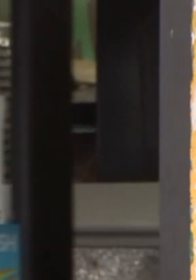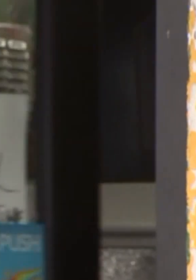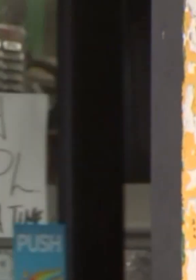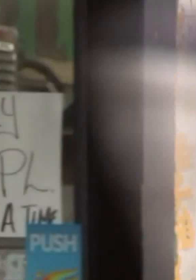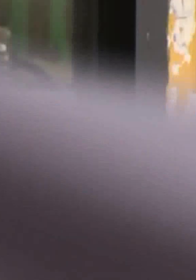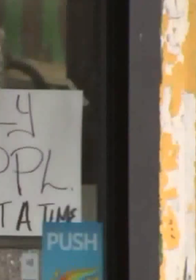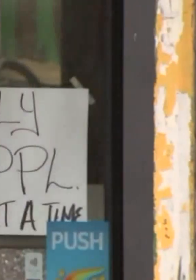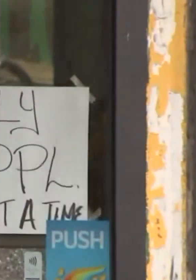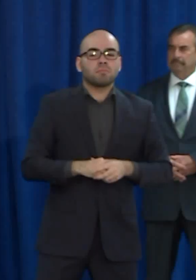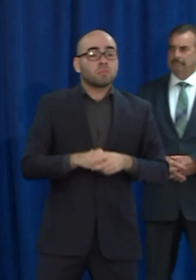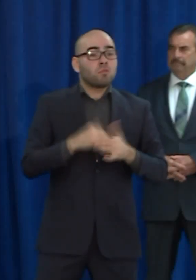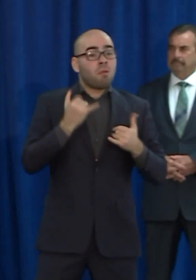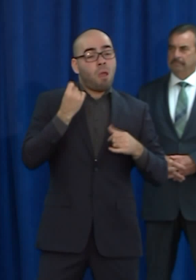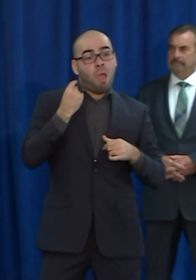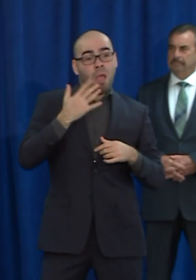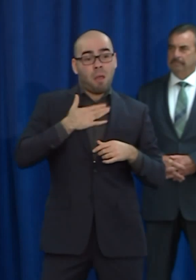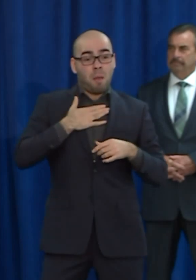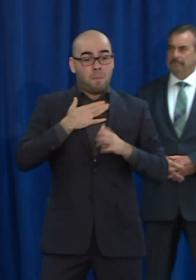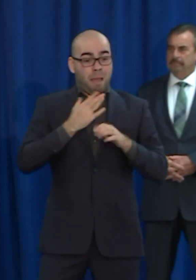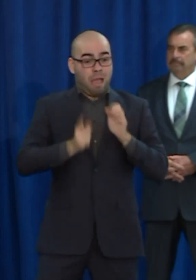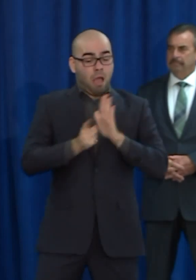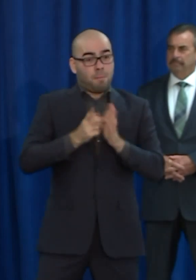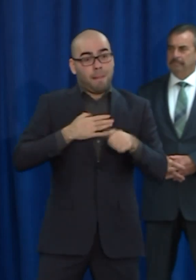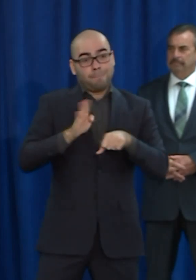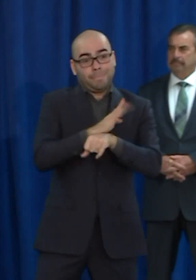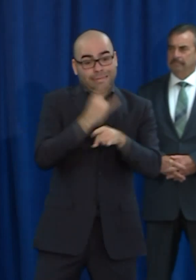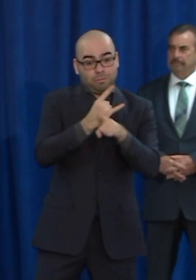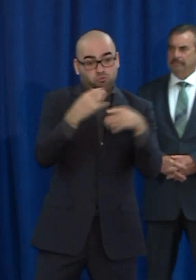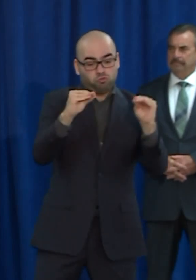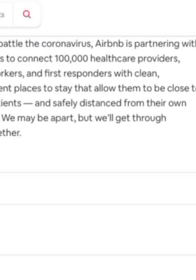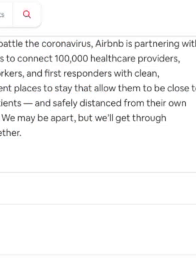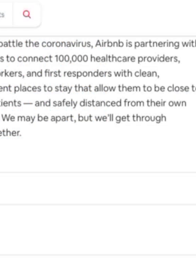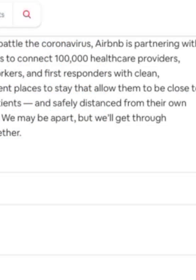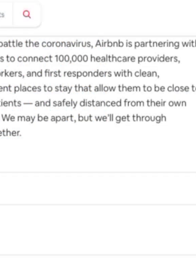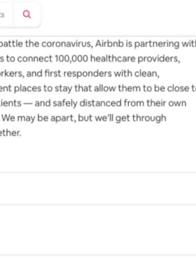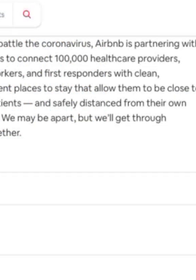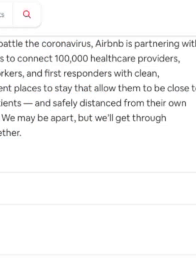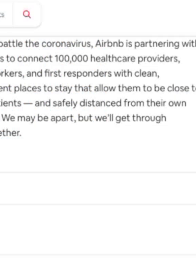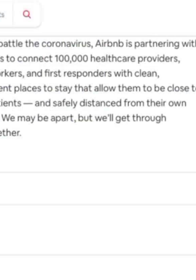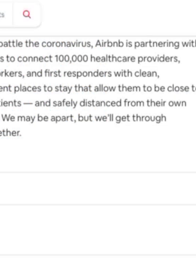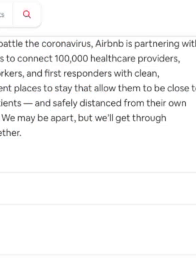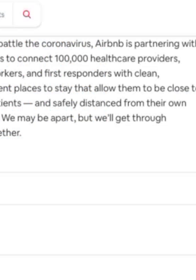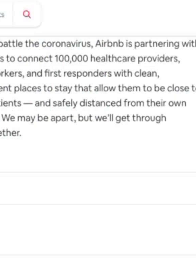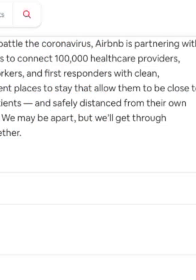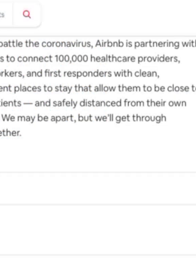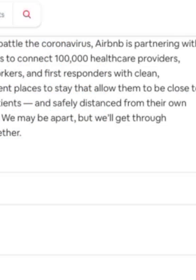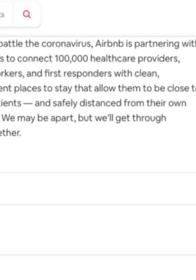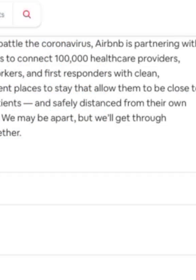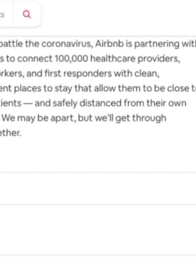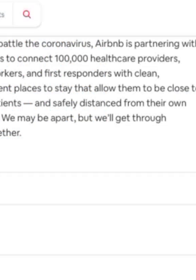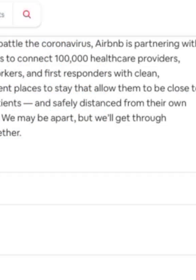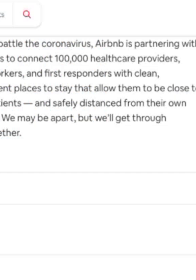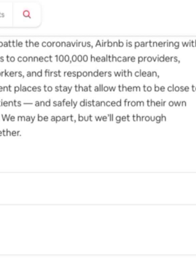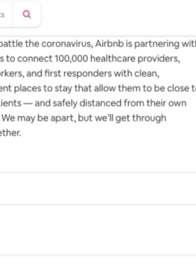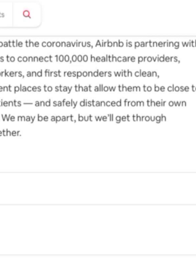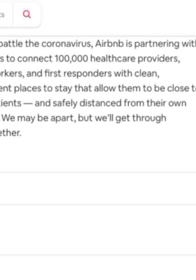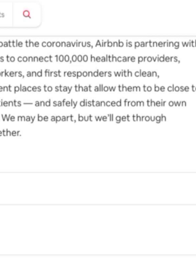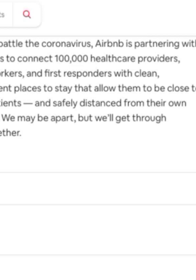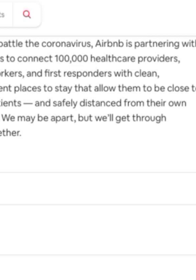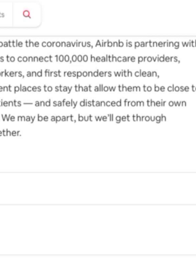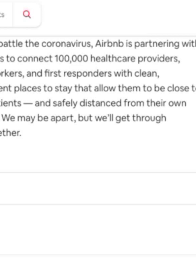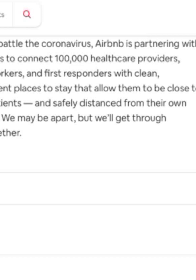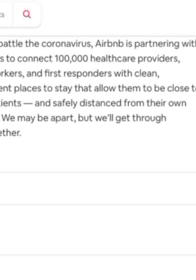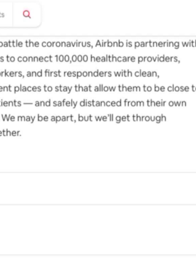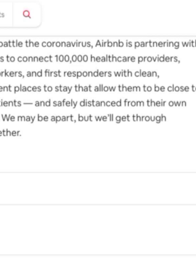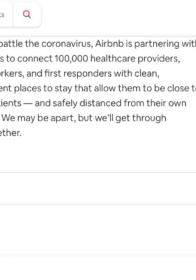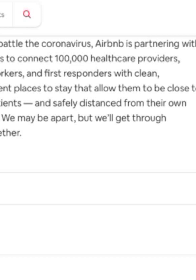We are adjusting our hours for the safety and the protection of public health. The mayor is also cracking down on Airbnb owners who she